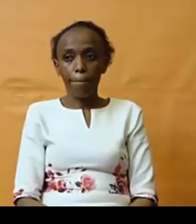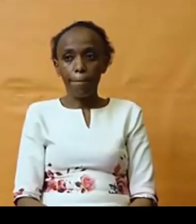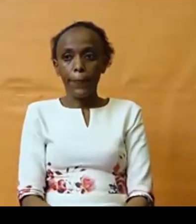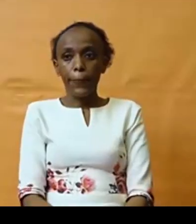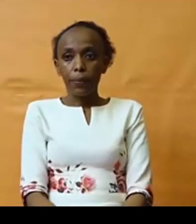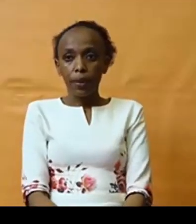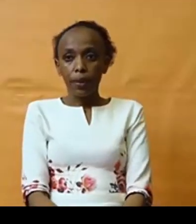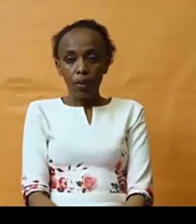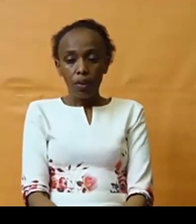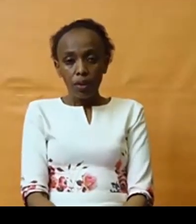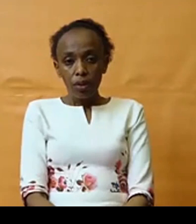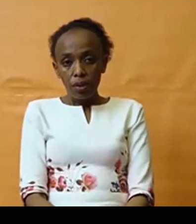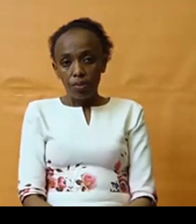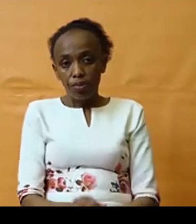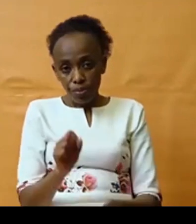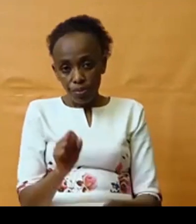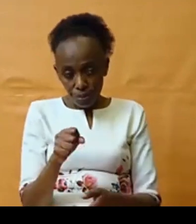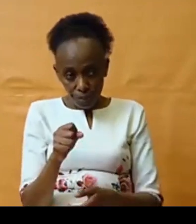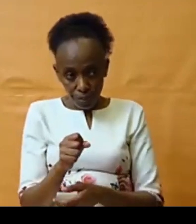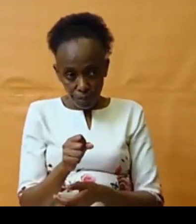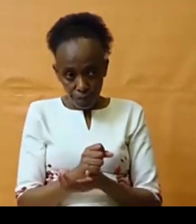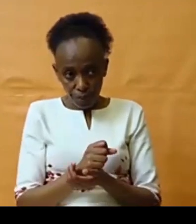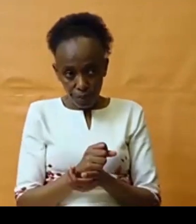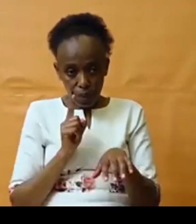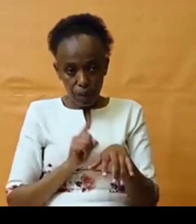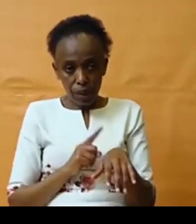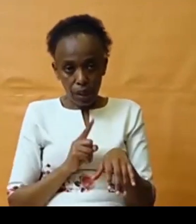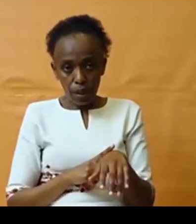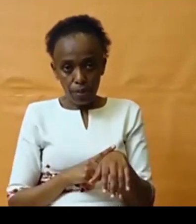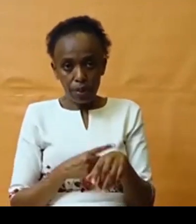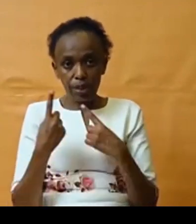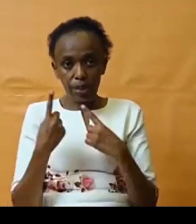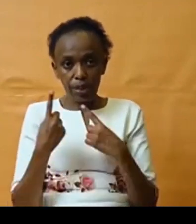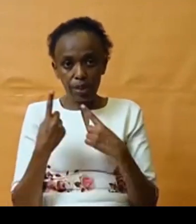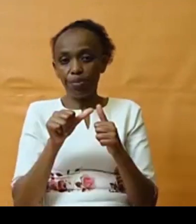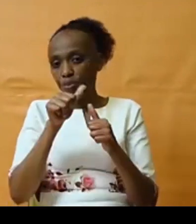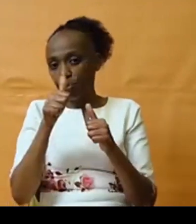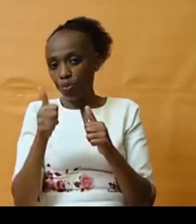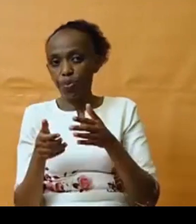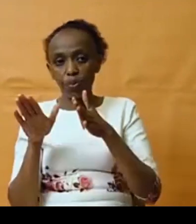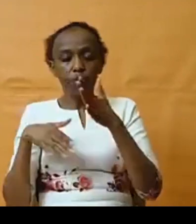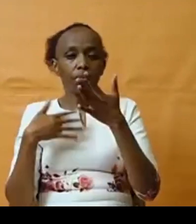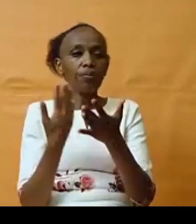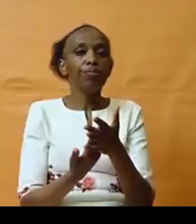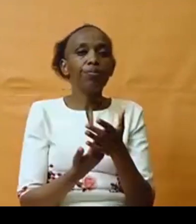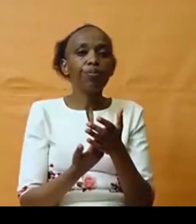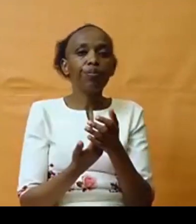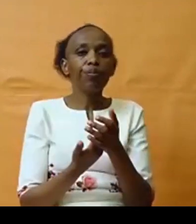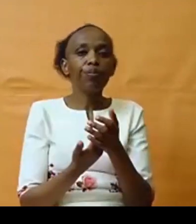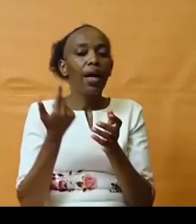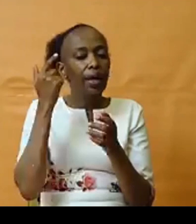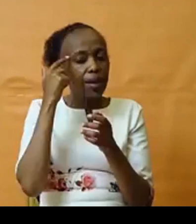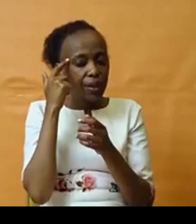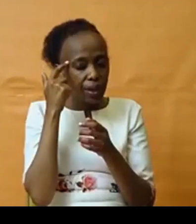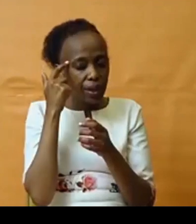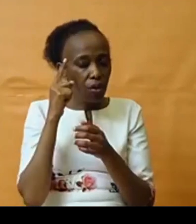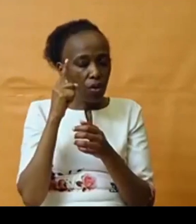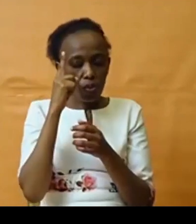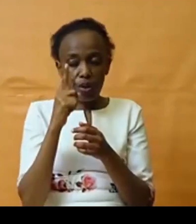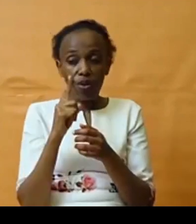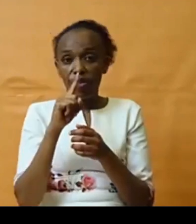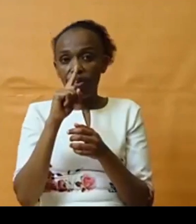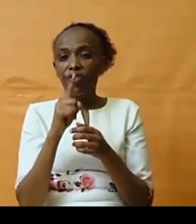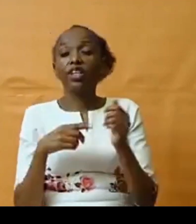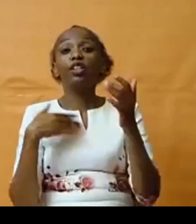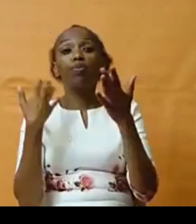Yeah. So I think when it comes to alternative proposals, I think one of the first proposals is